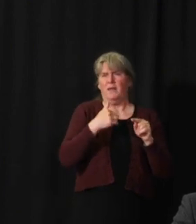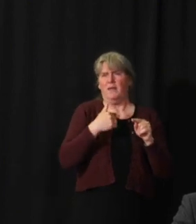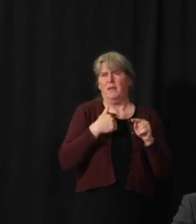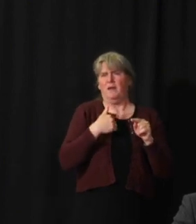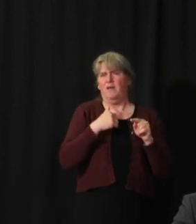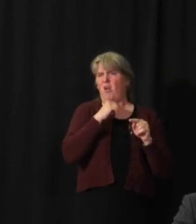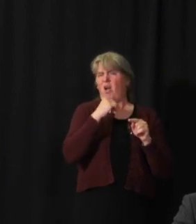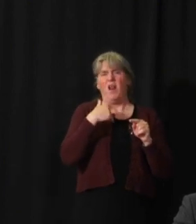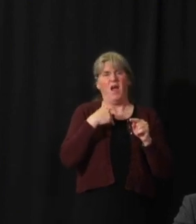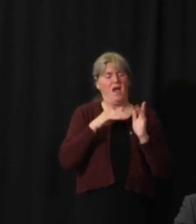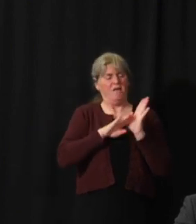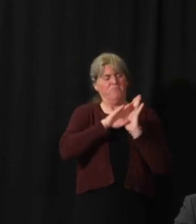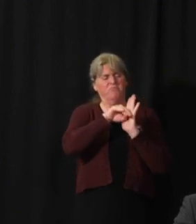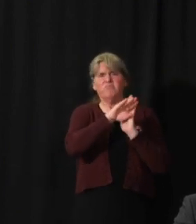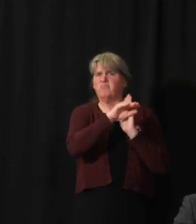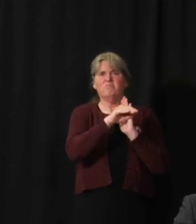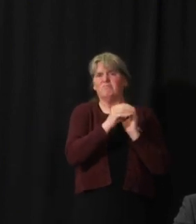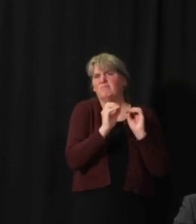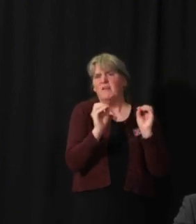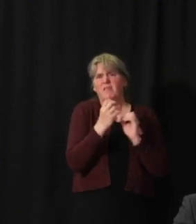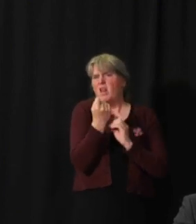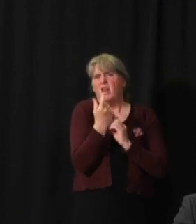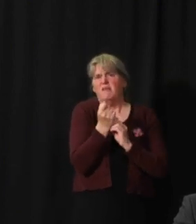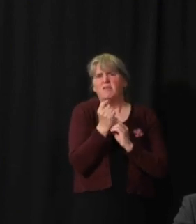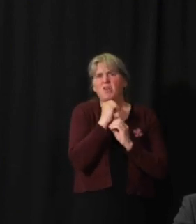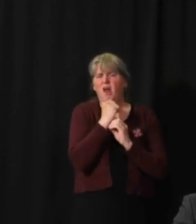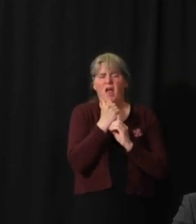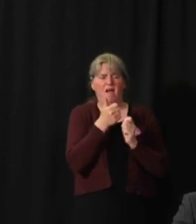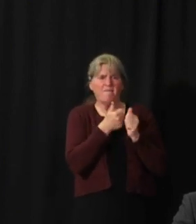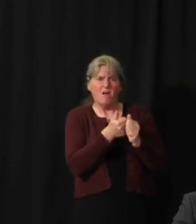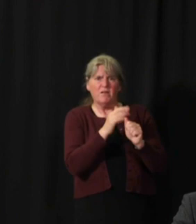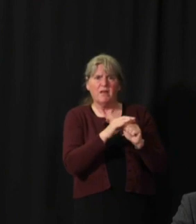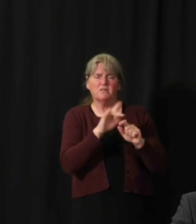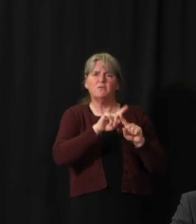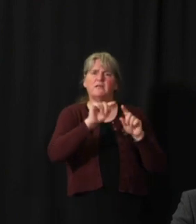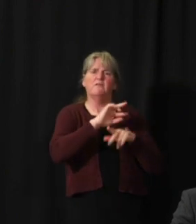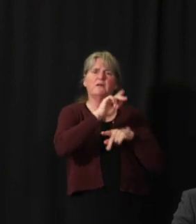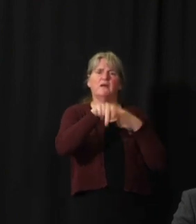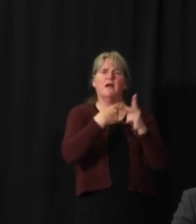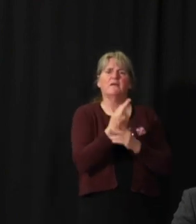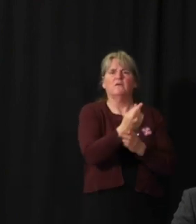curve to work with here. so we're really starting to work with different questions.